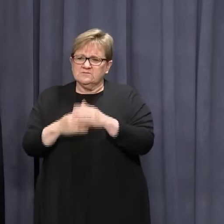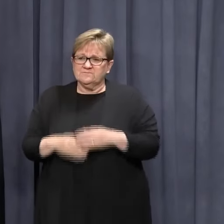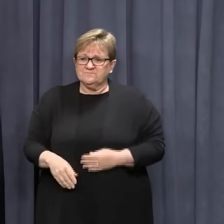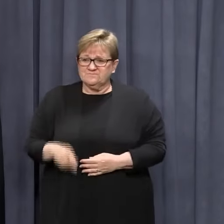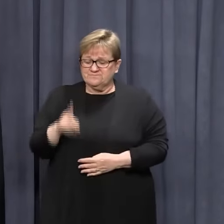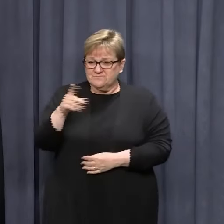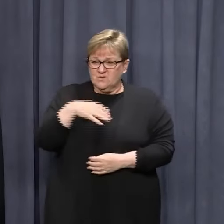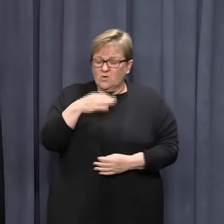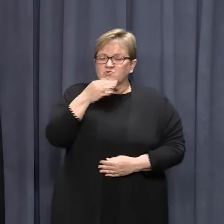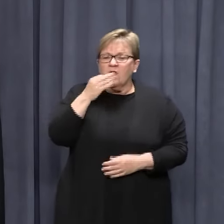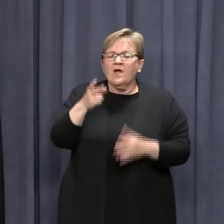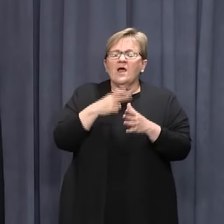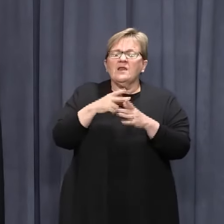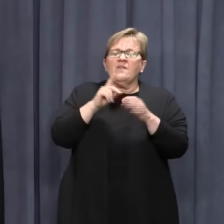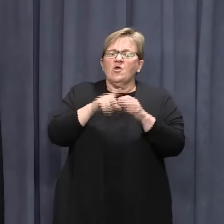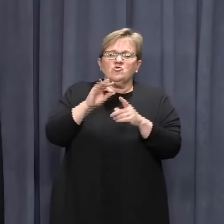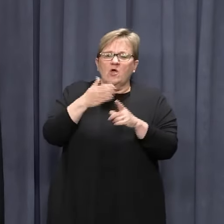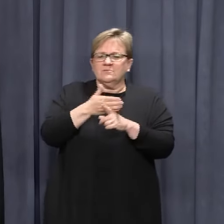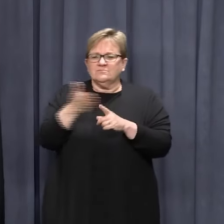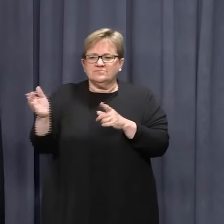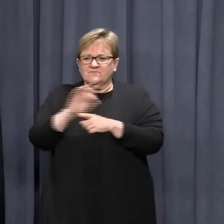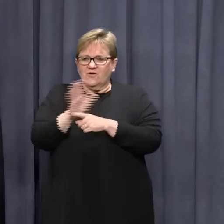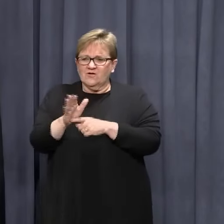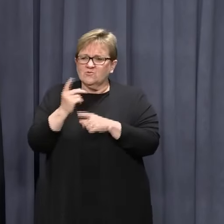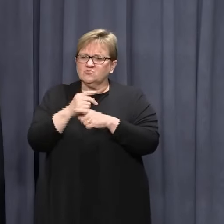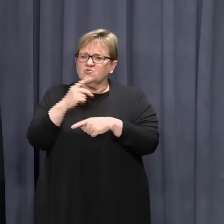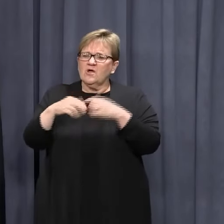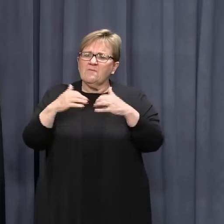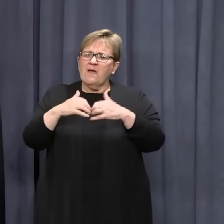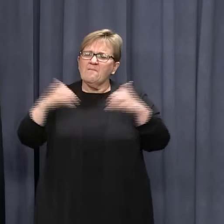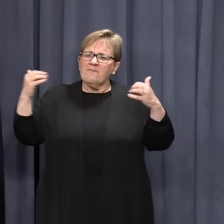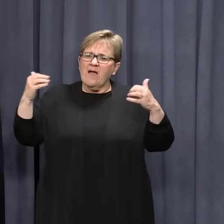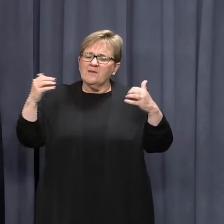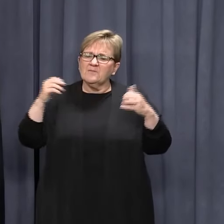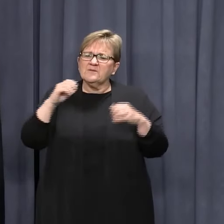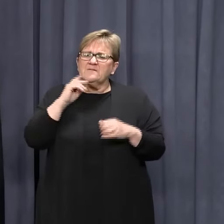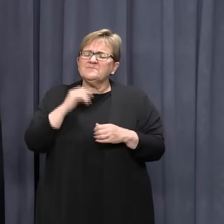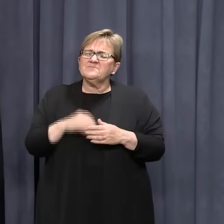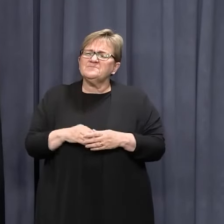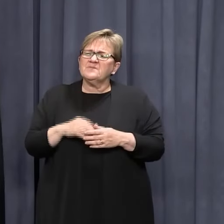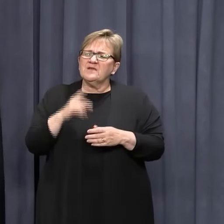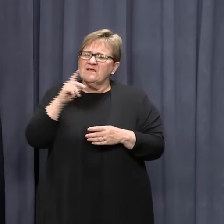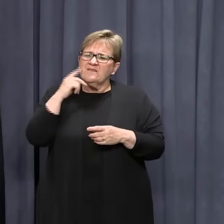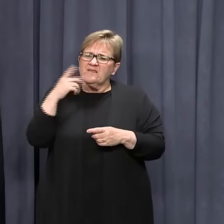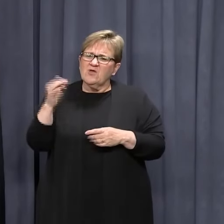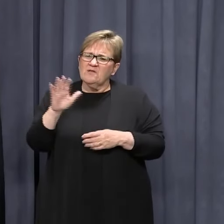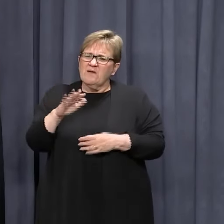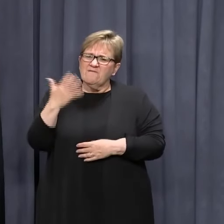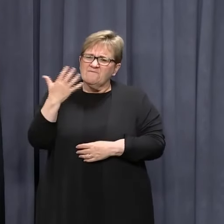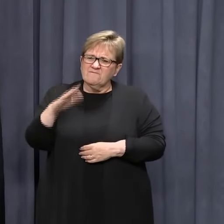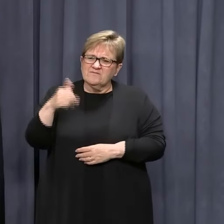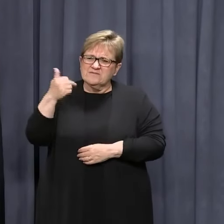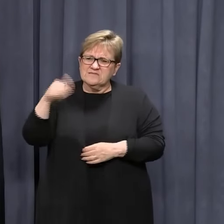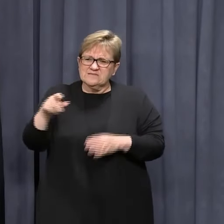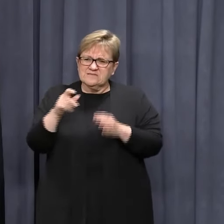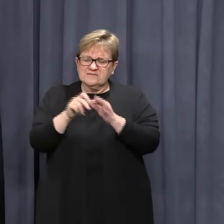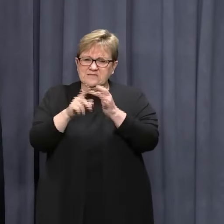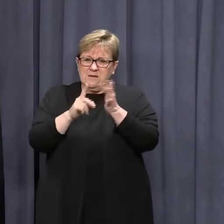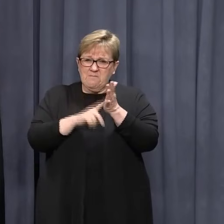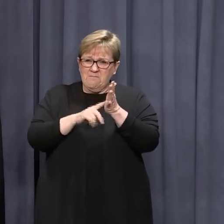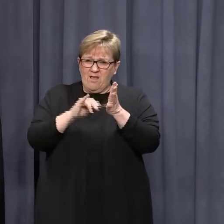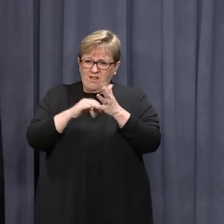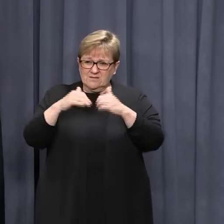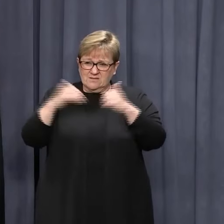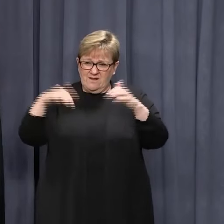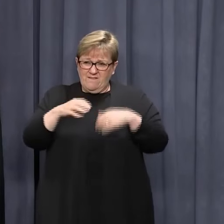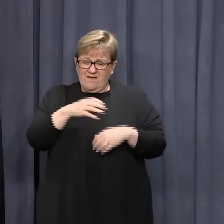Can I just ask a non-COVID question? I've seen a release coming out about Parliament being prorogued. I think you had about 50 or 60 bills that were